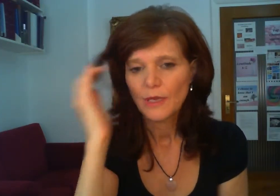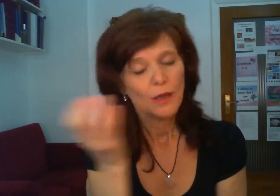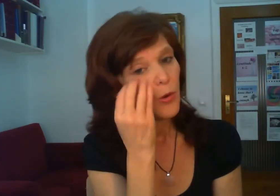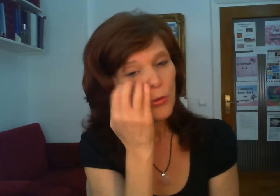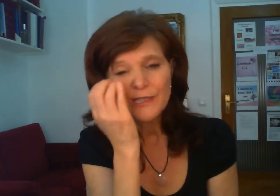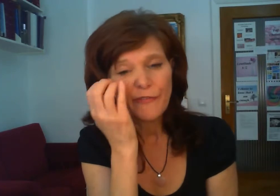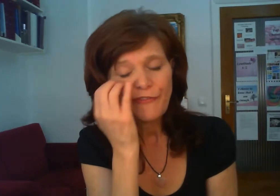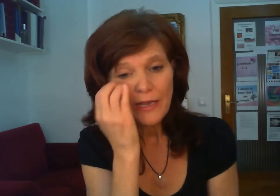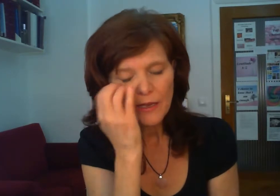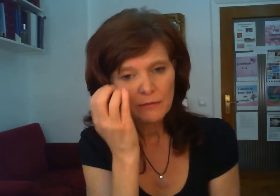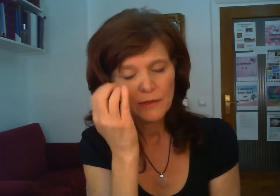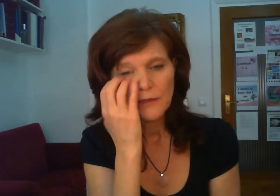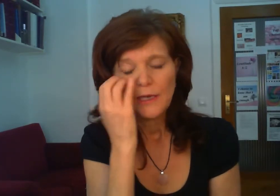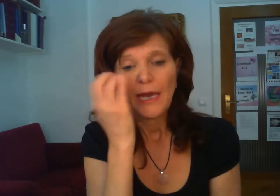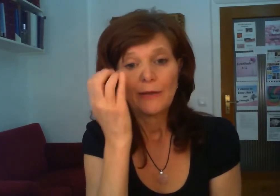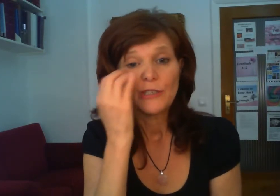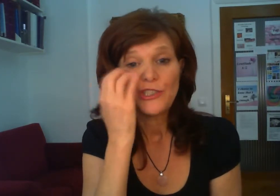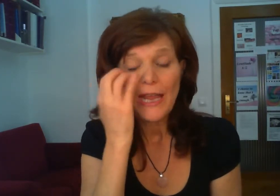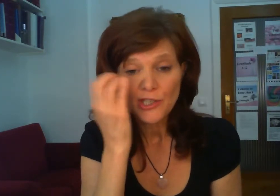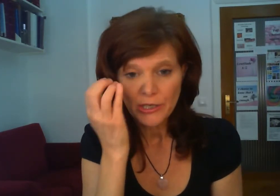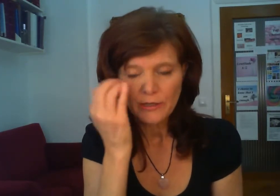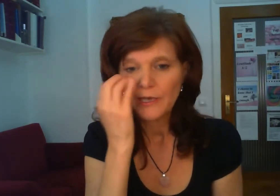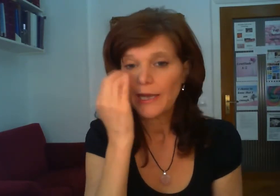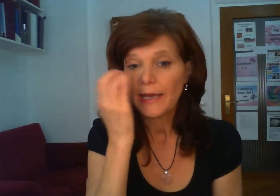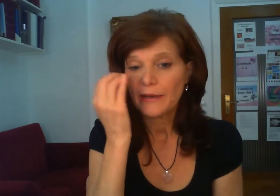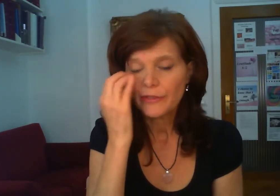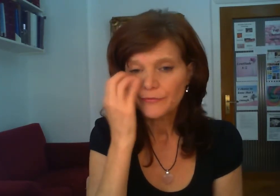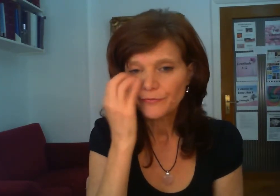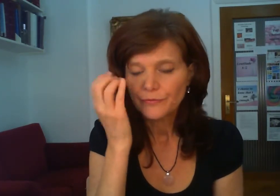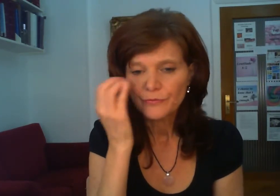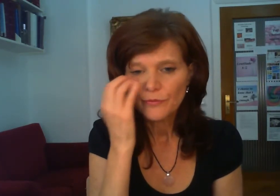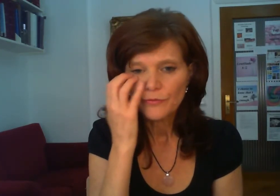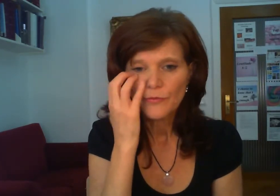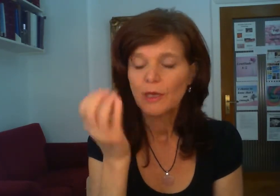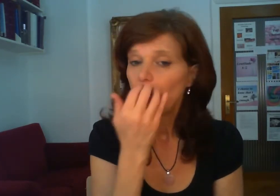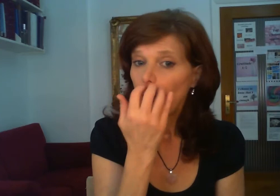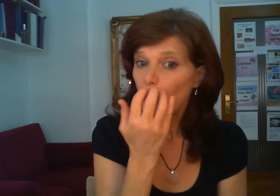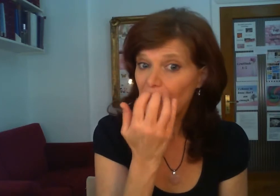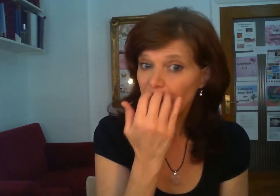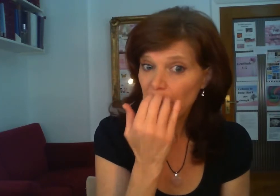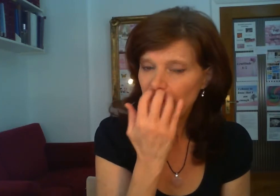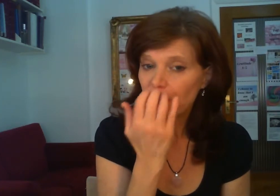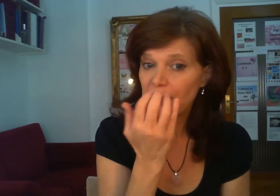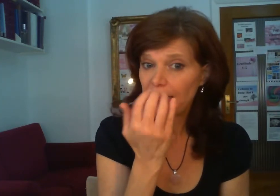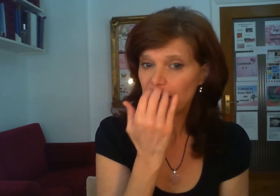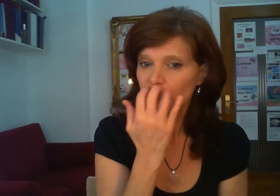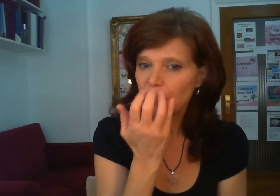all this fear and rejection i have when i think about the technology